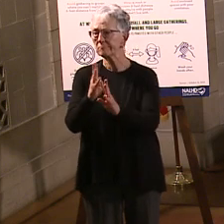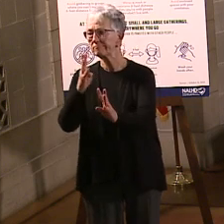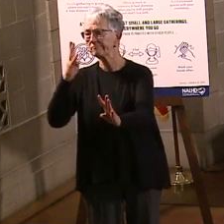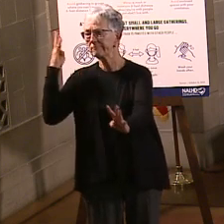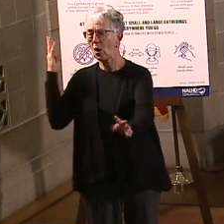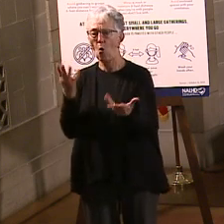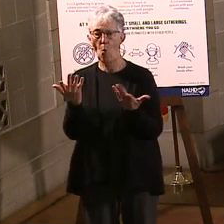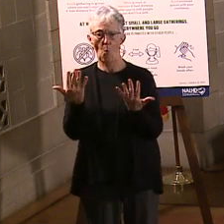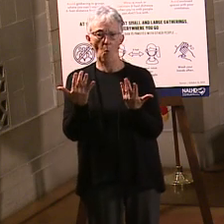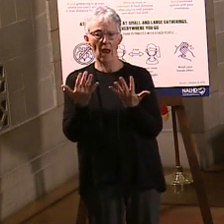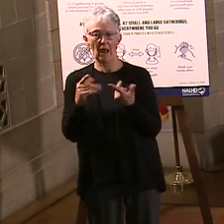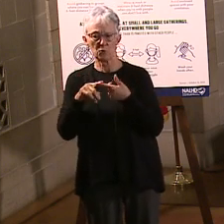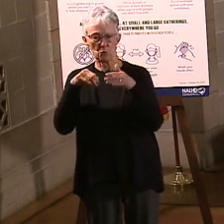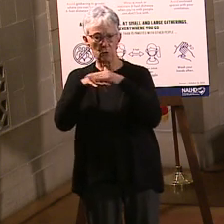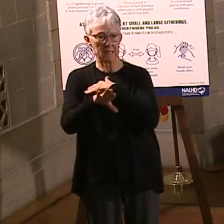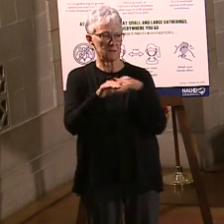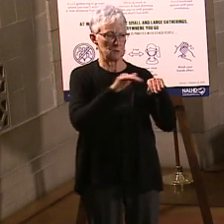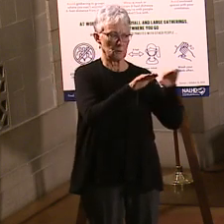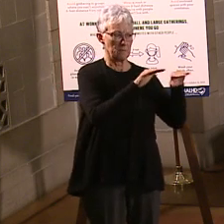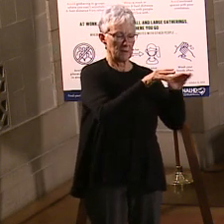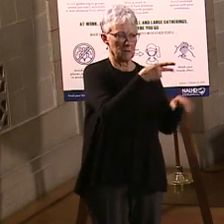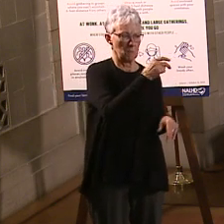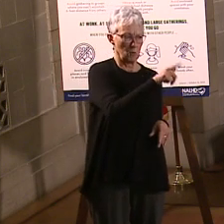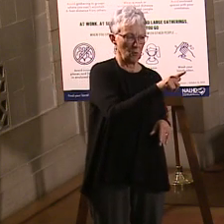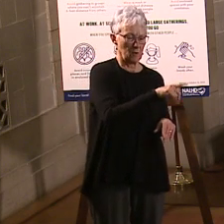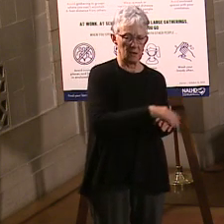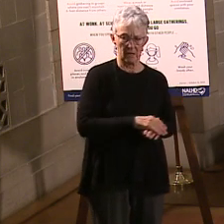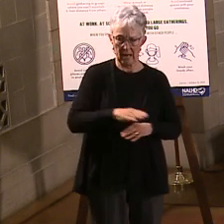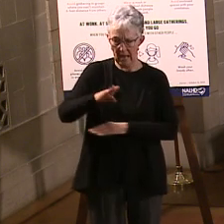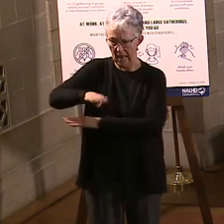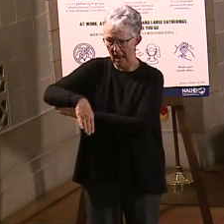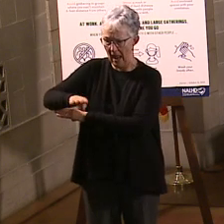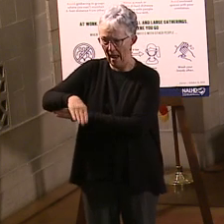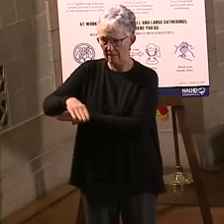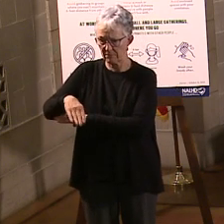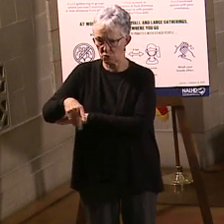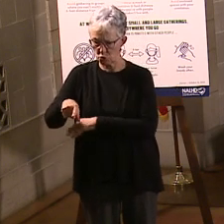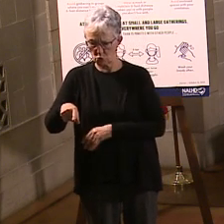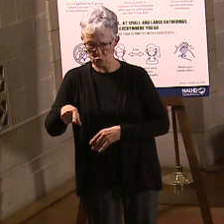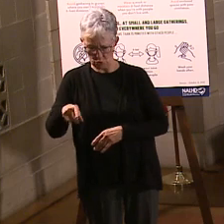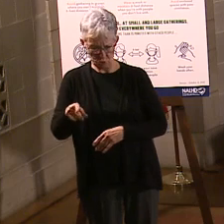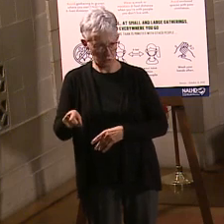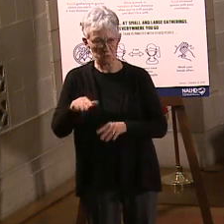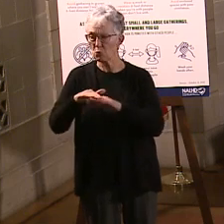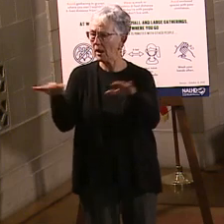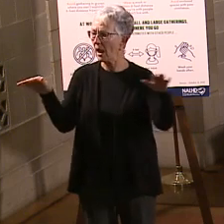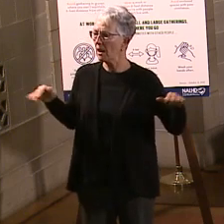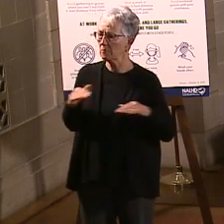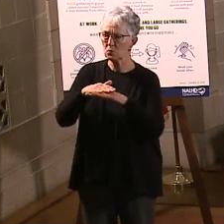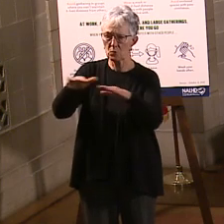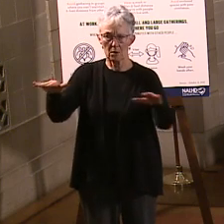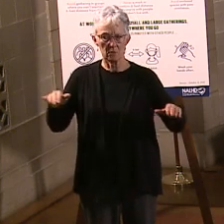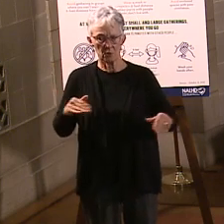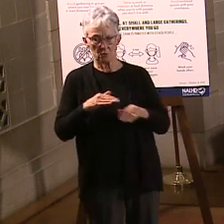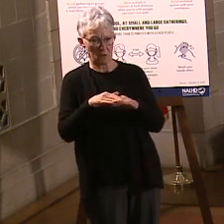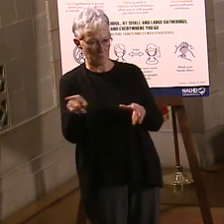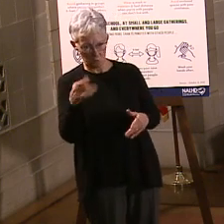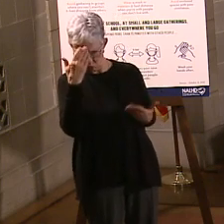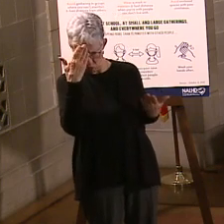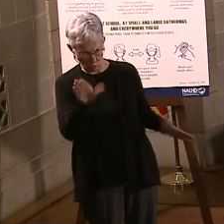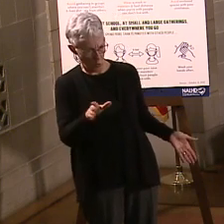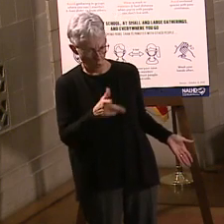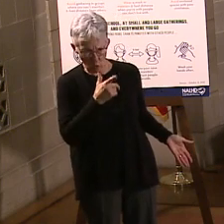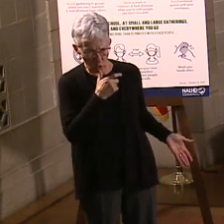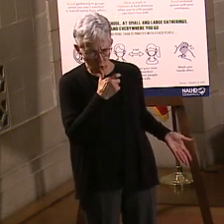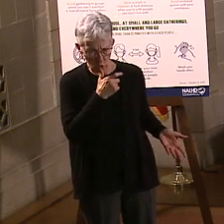And over the course of the afternoon, more people come. When you're in the pool, you can't tell who came first to that swimming pool, right? You're just all there having fun. People are jumping off